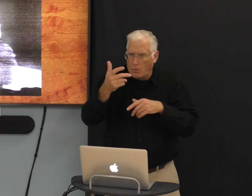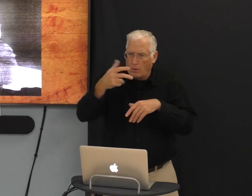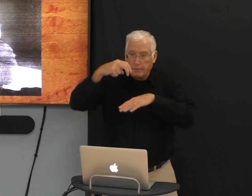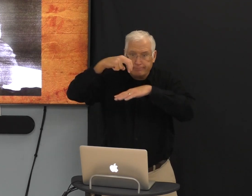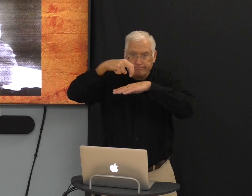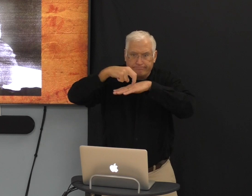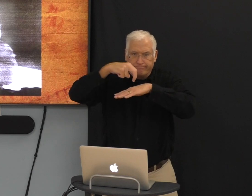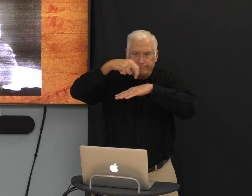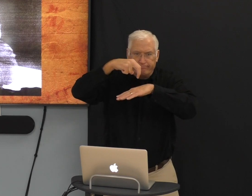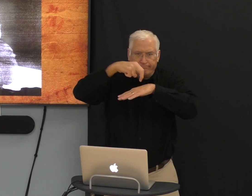moon.